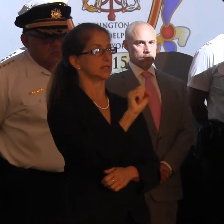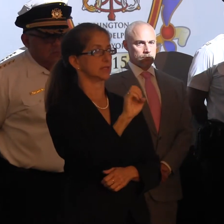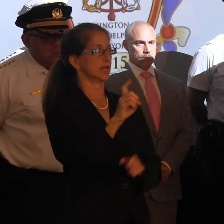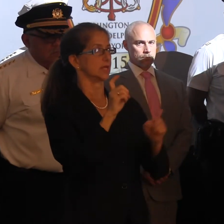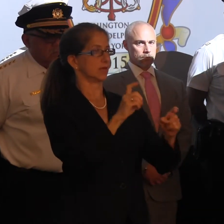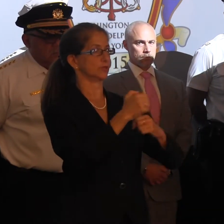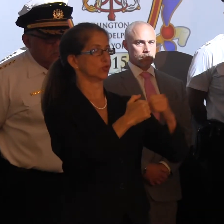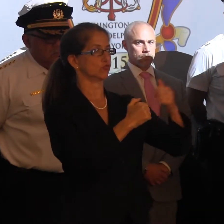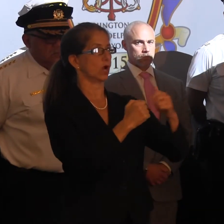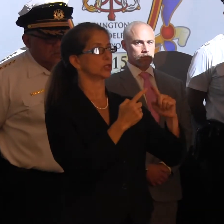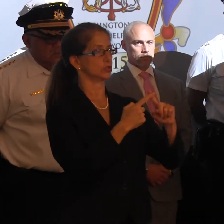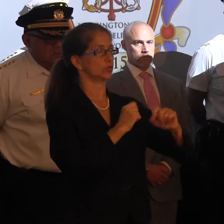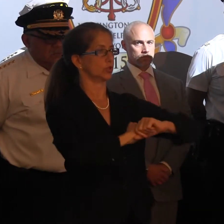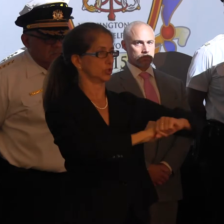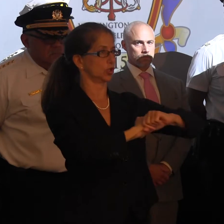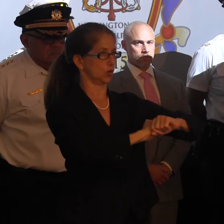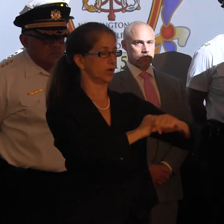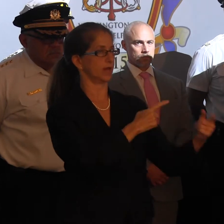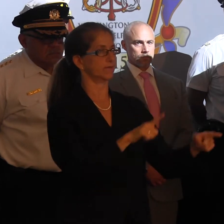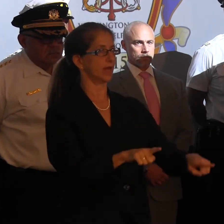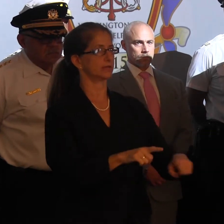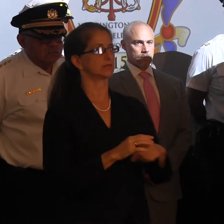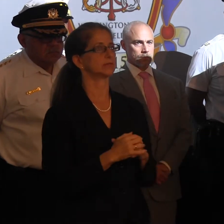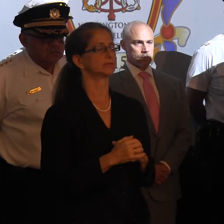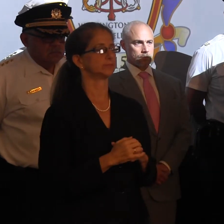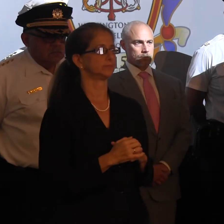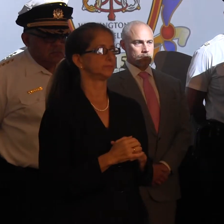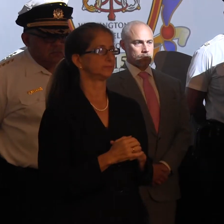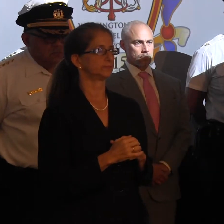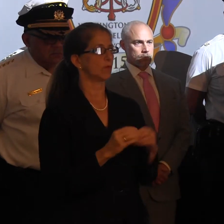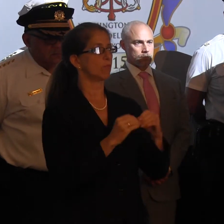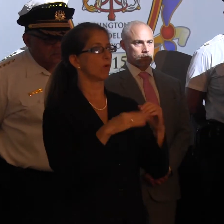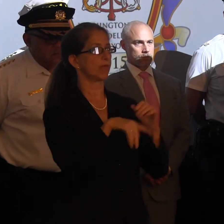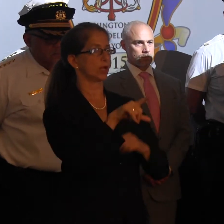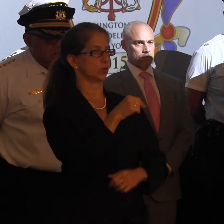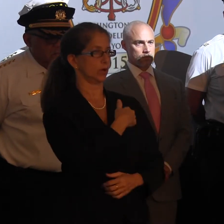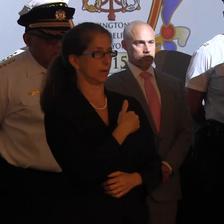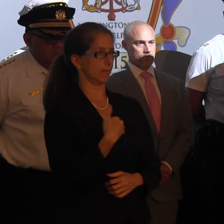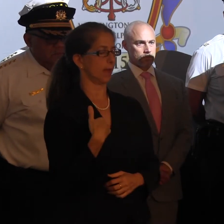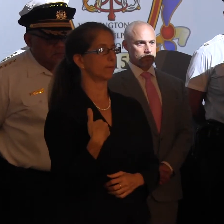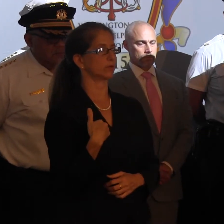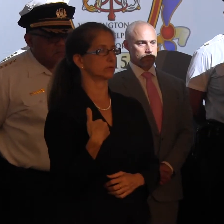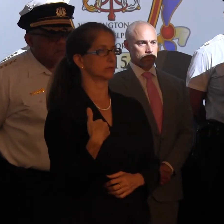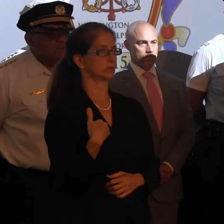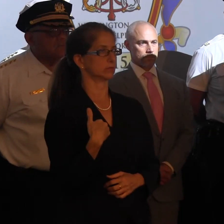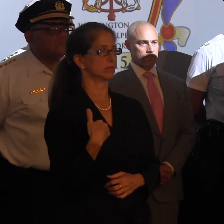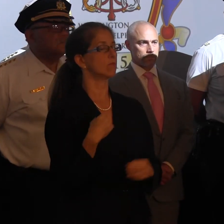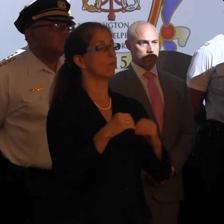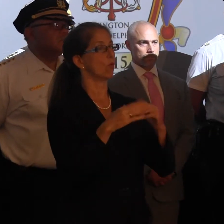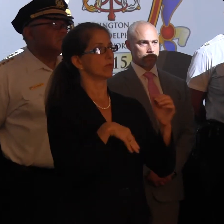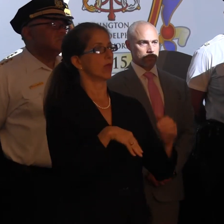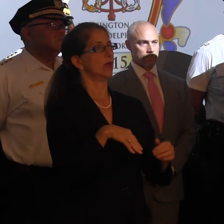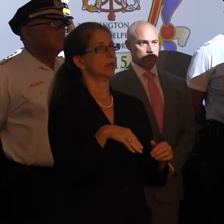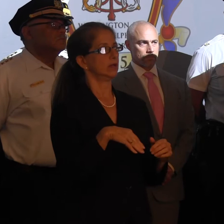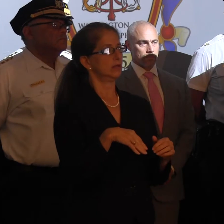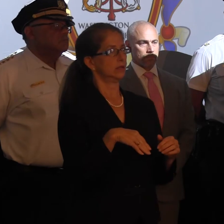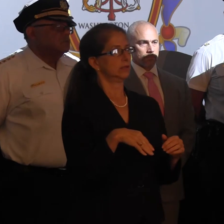structure to these security type events. Over 20 members are, there are over 20